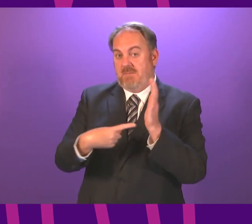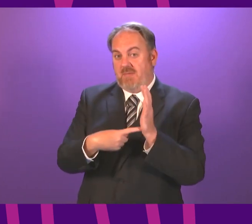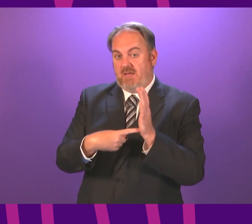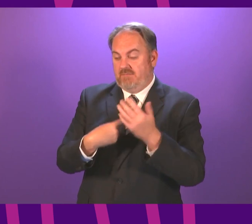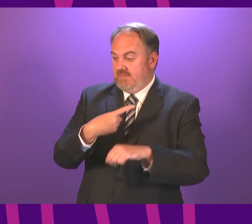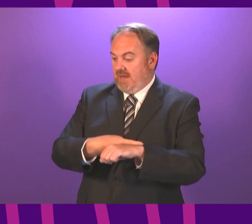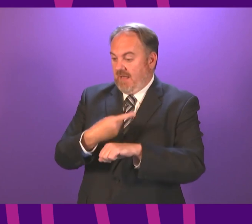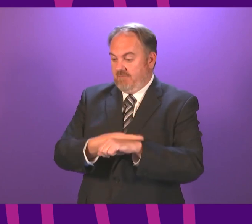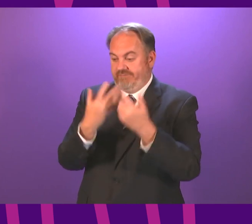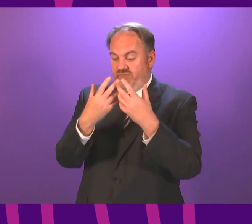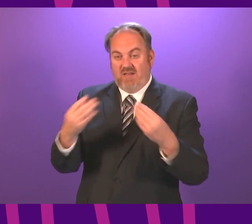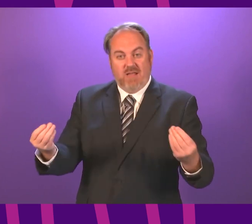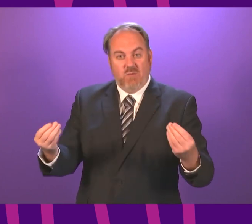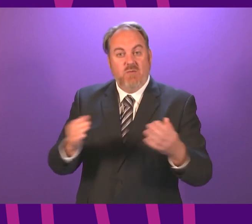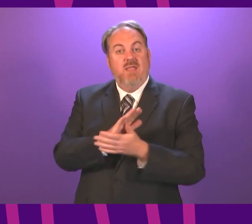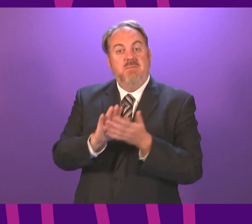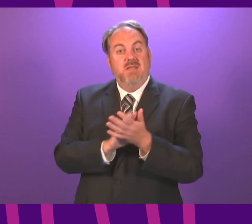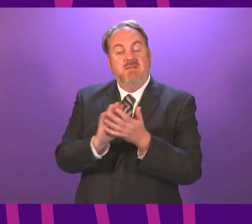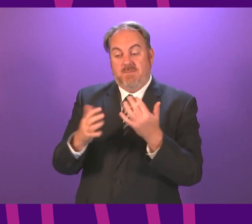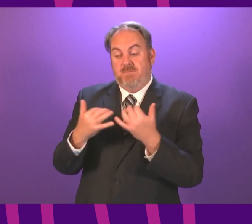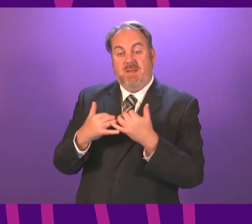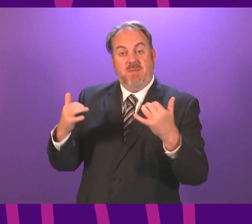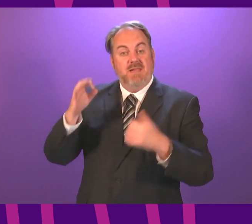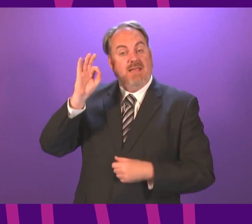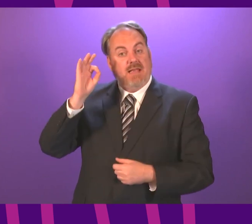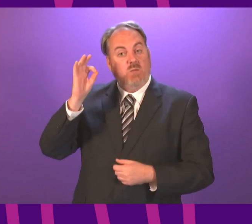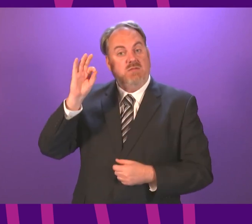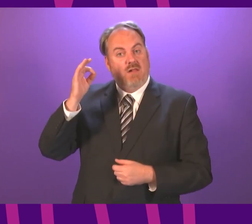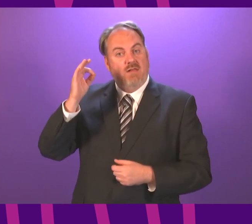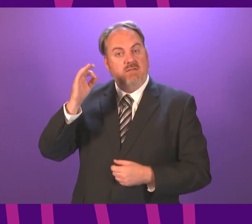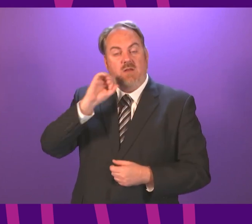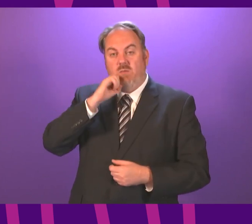temporary measures which are enabling public authorities to continue to operate